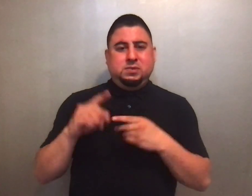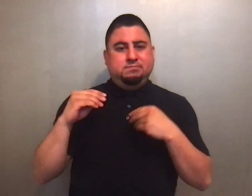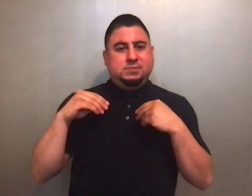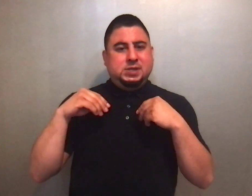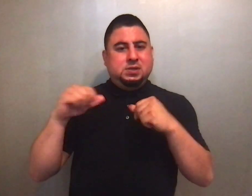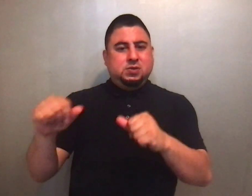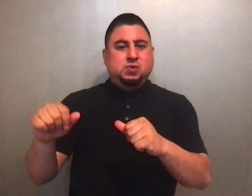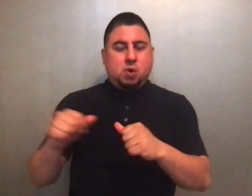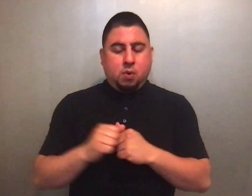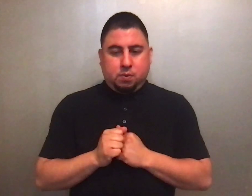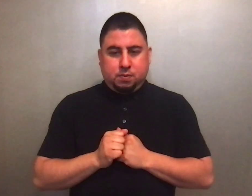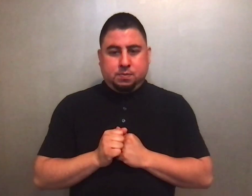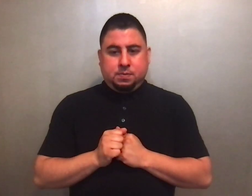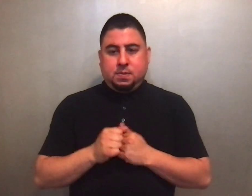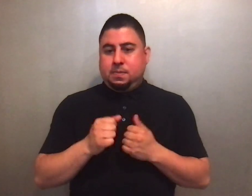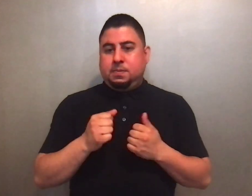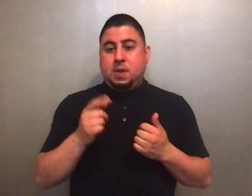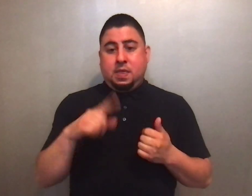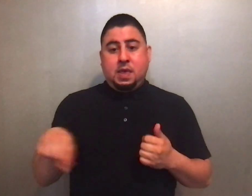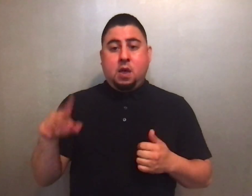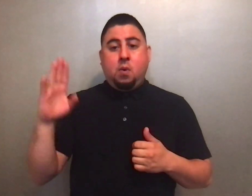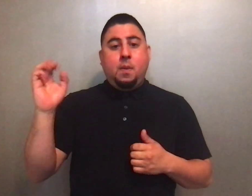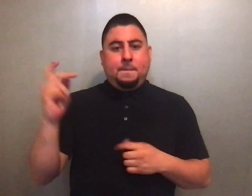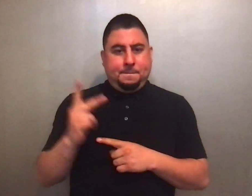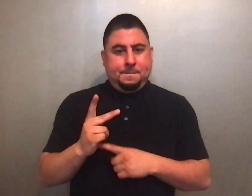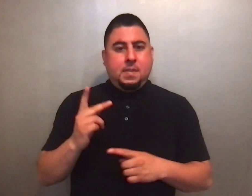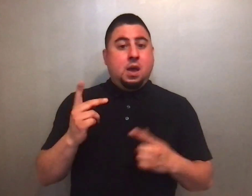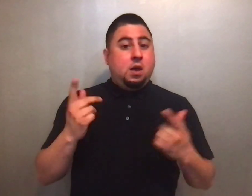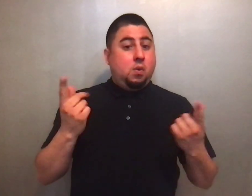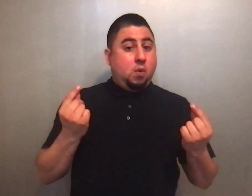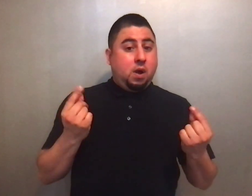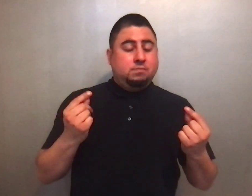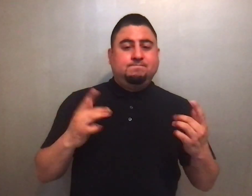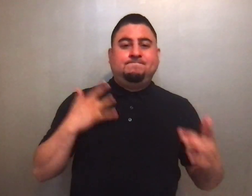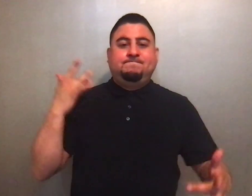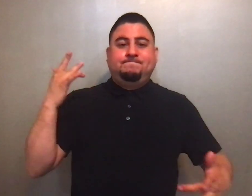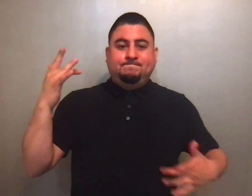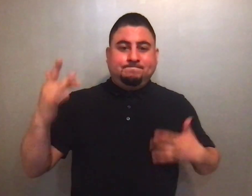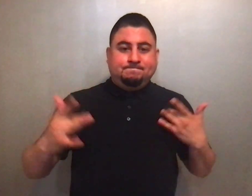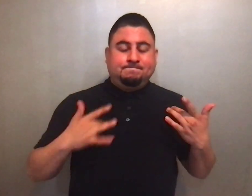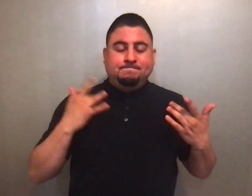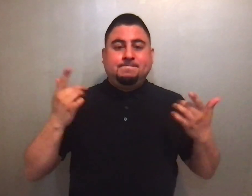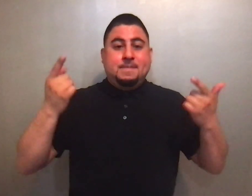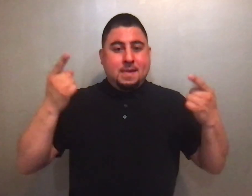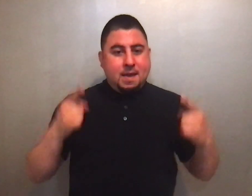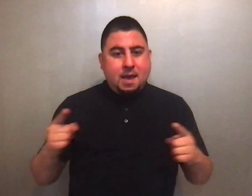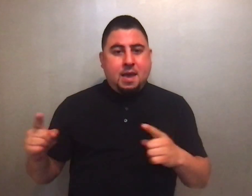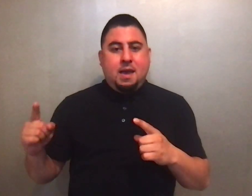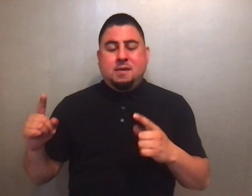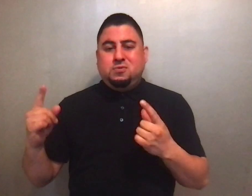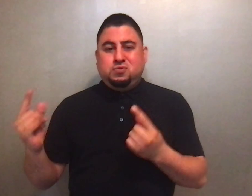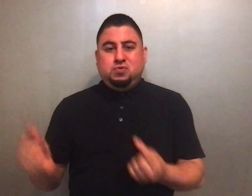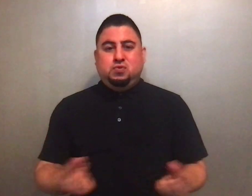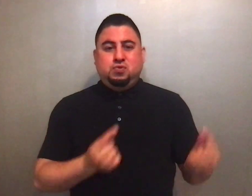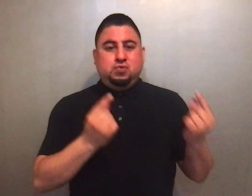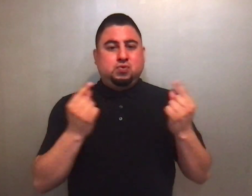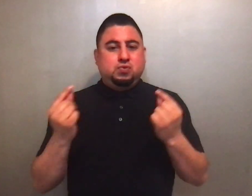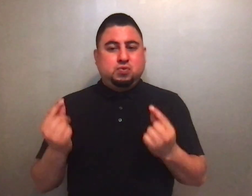They shall come back rejoicing, Carrying their sheaves,